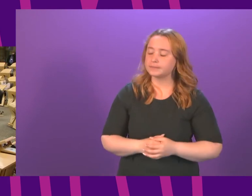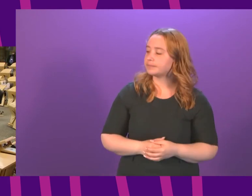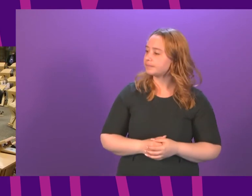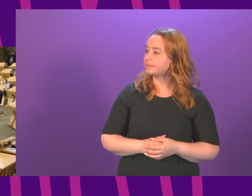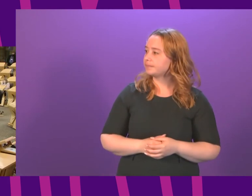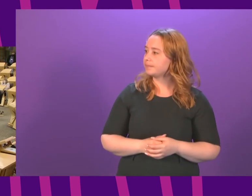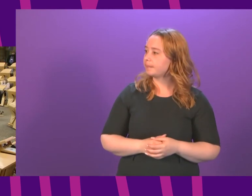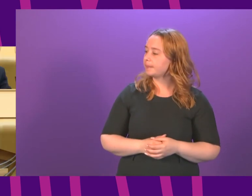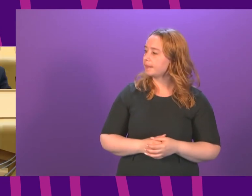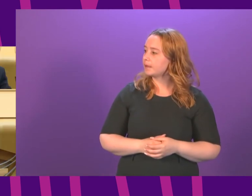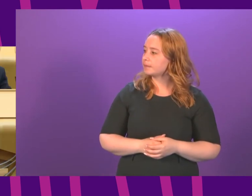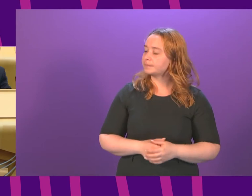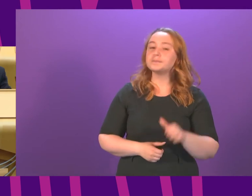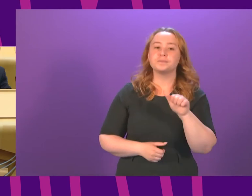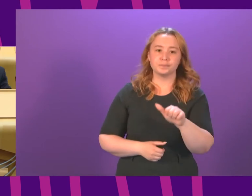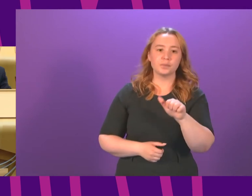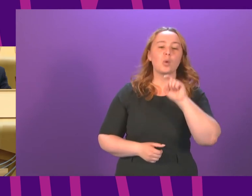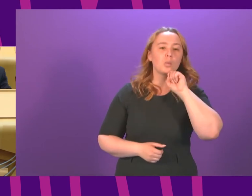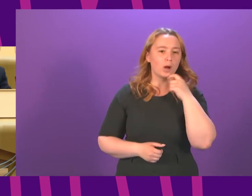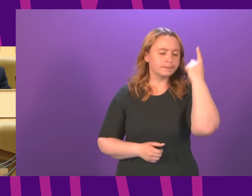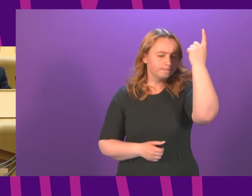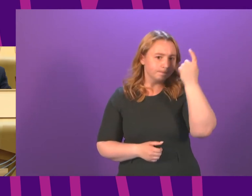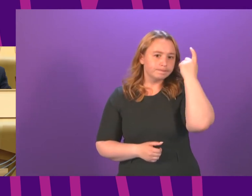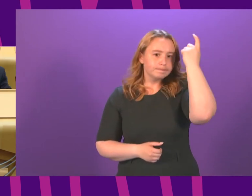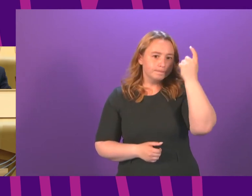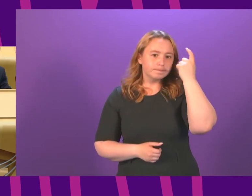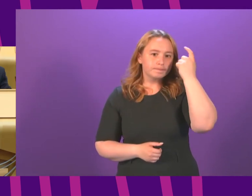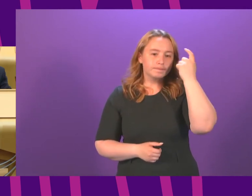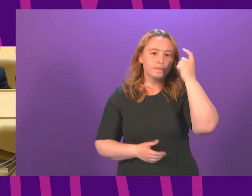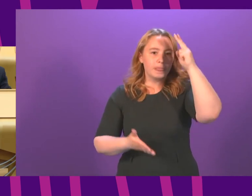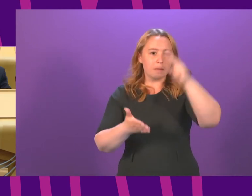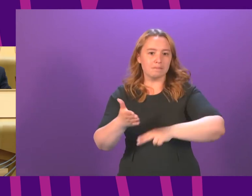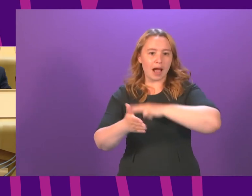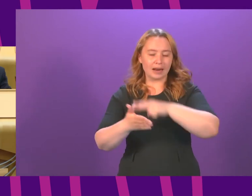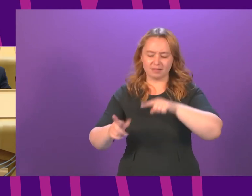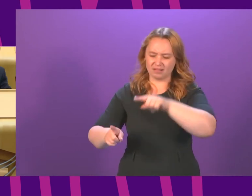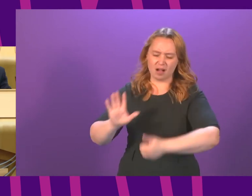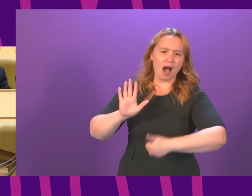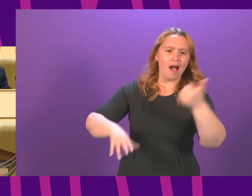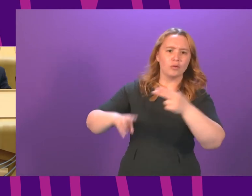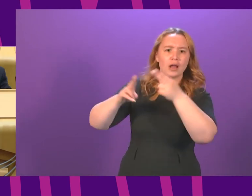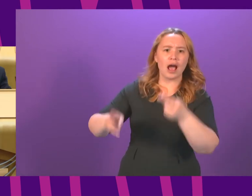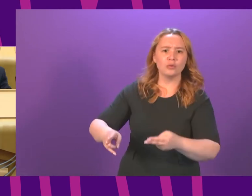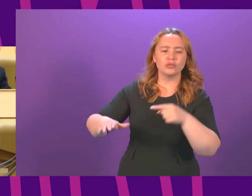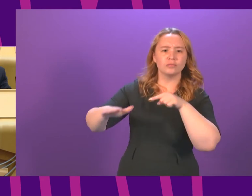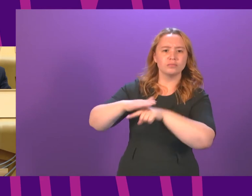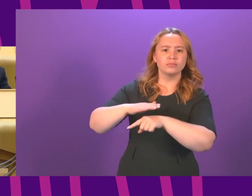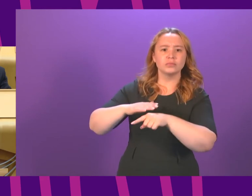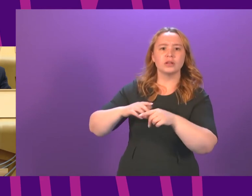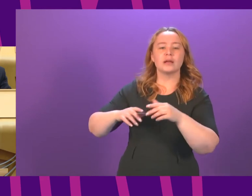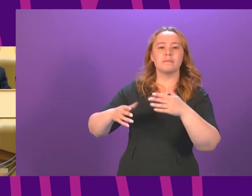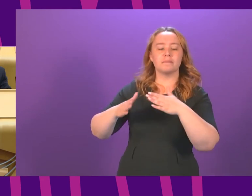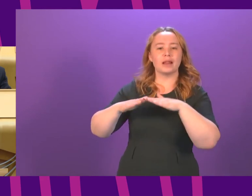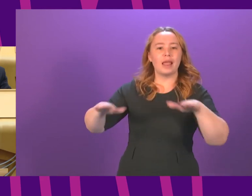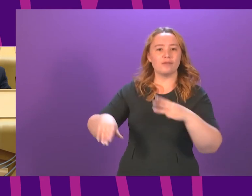we will keep all of these things under consideration the ban on evictions of course was extended for level 4 and